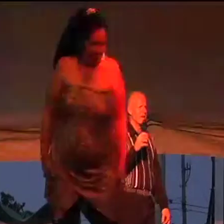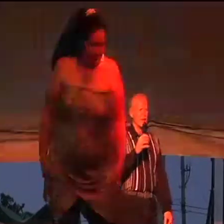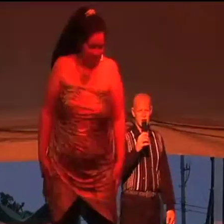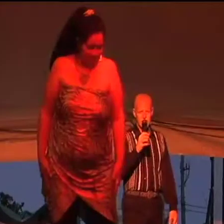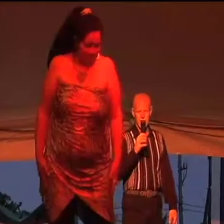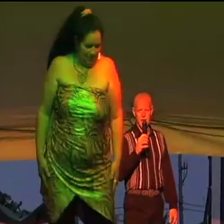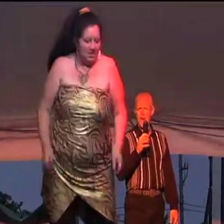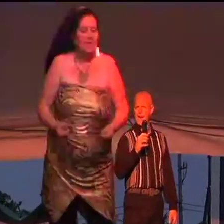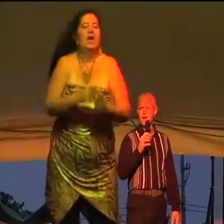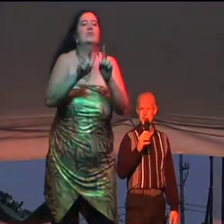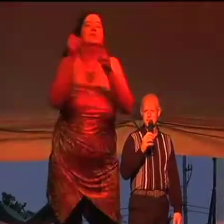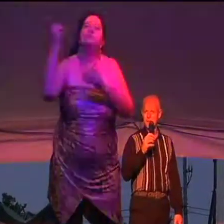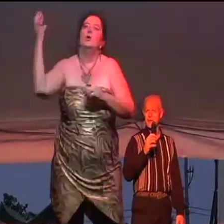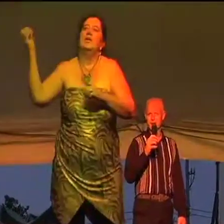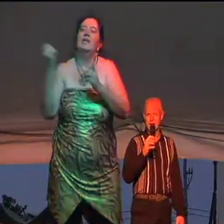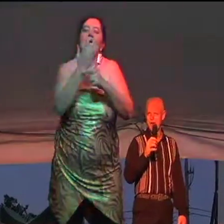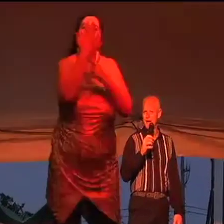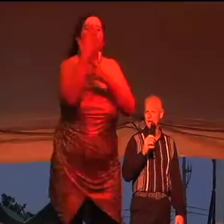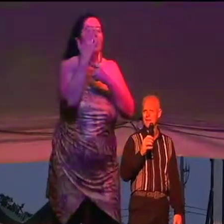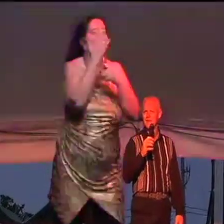Twenty-thousand burning candles